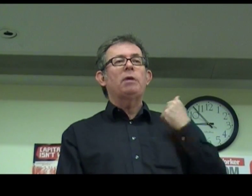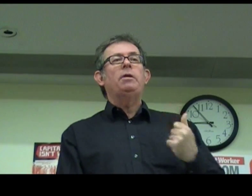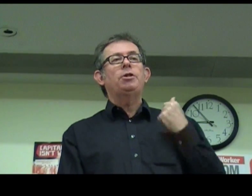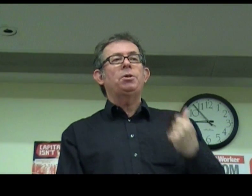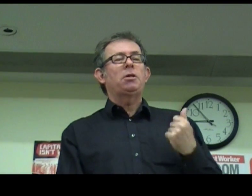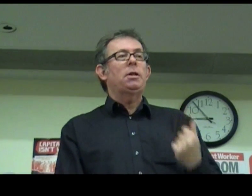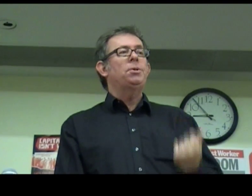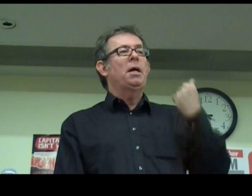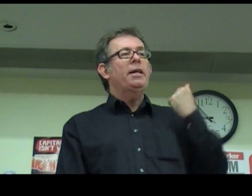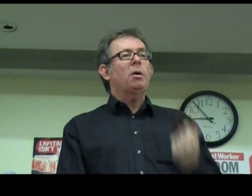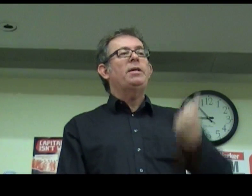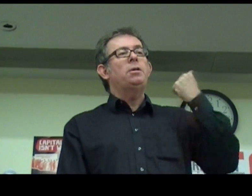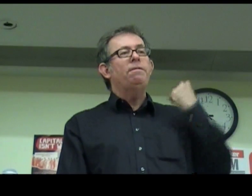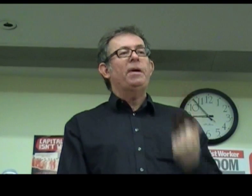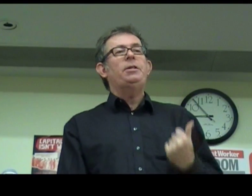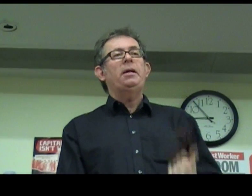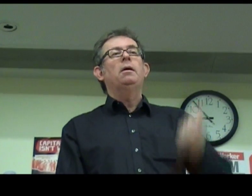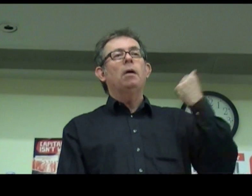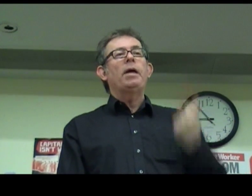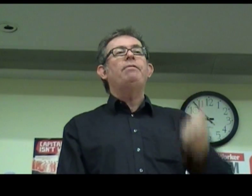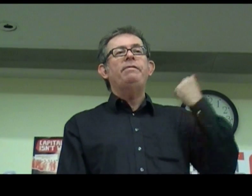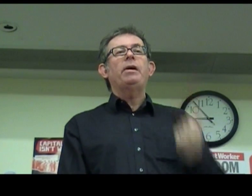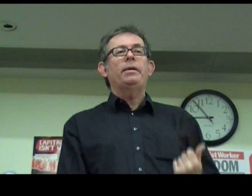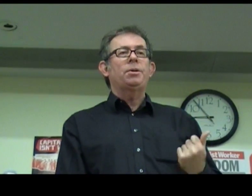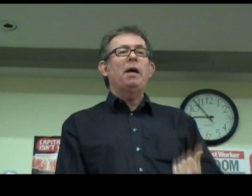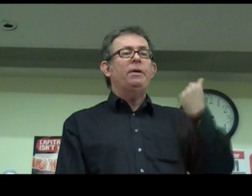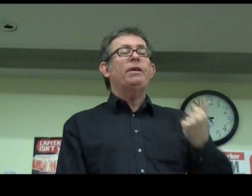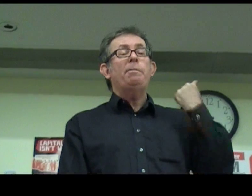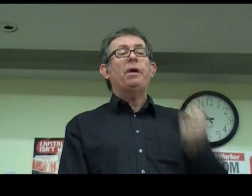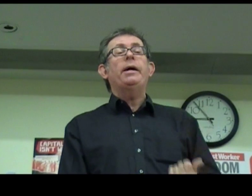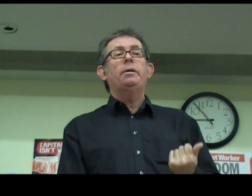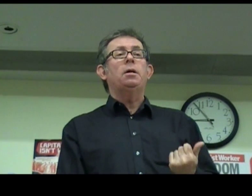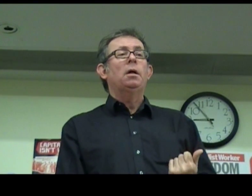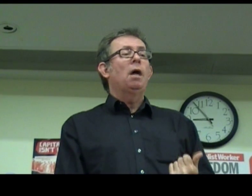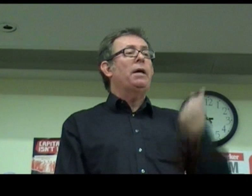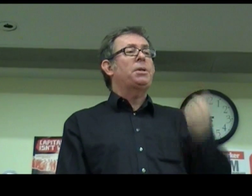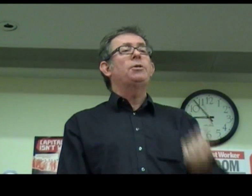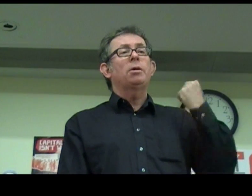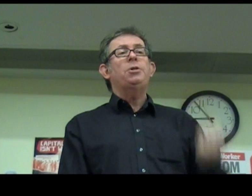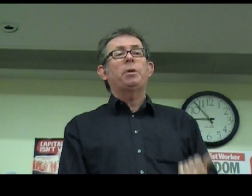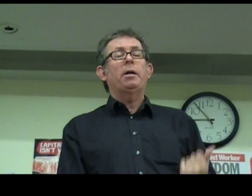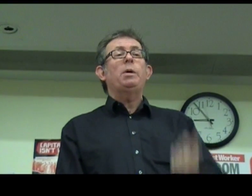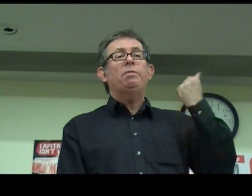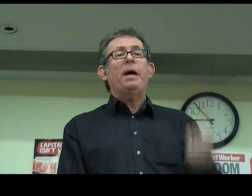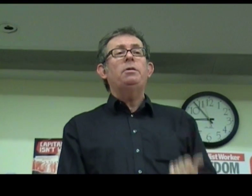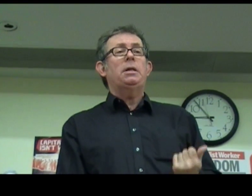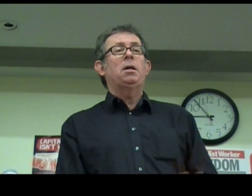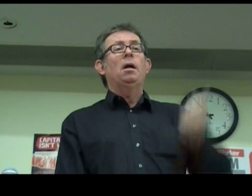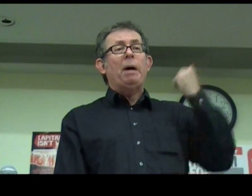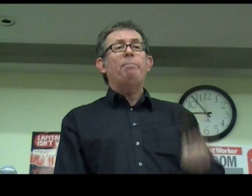revolutionary socialists, it's a question of fighting on every front. I feel very proud of our stance on Israel. We were founded by a